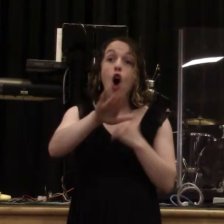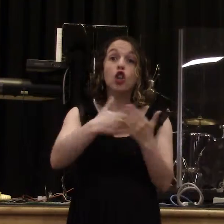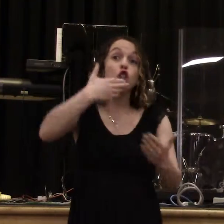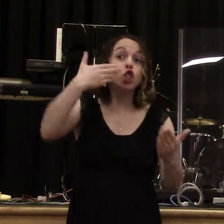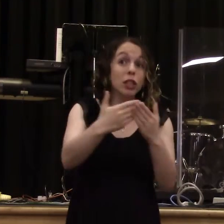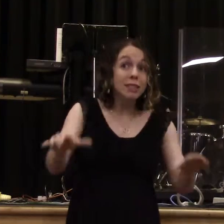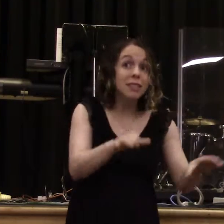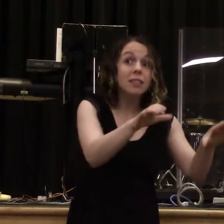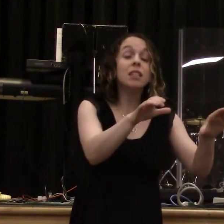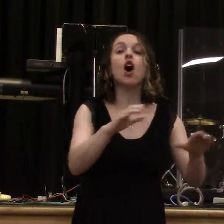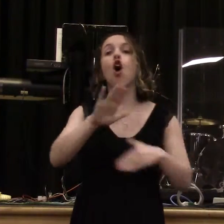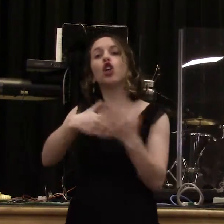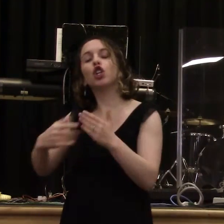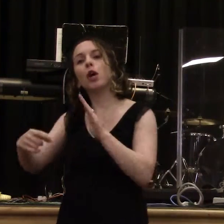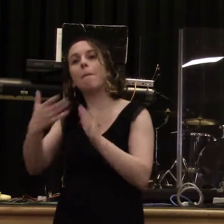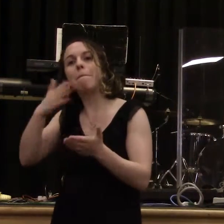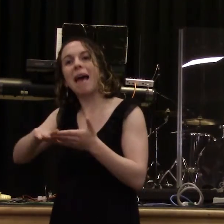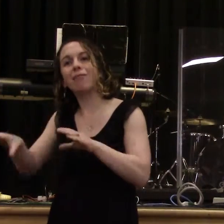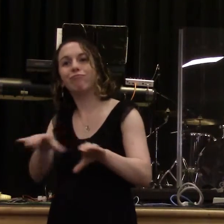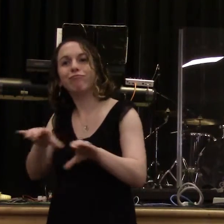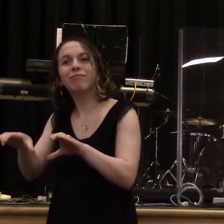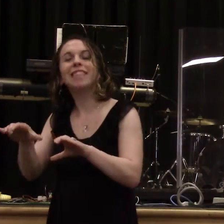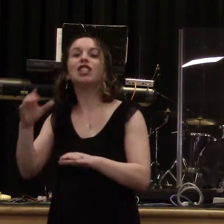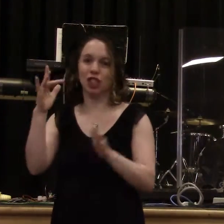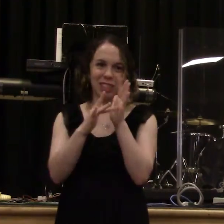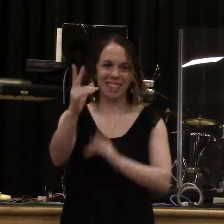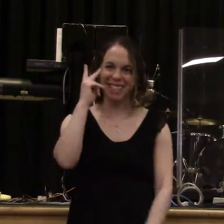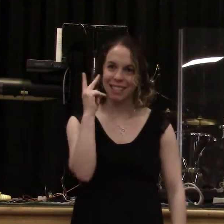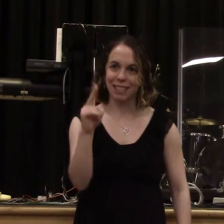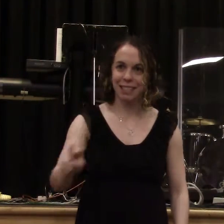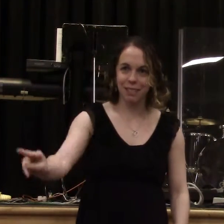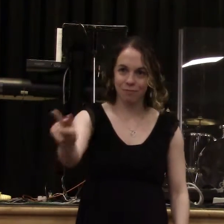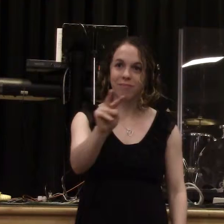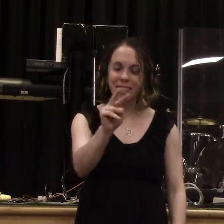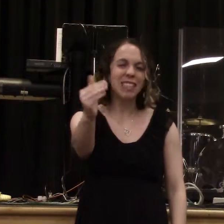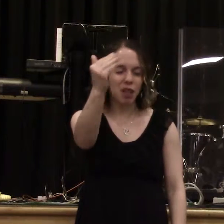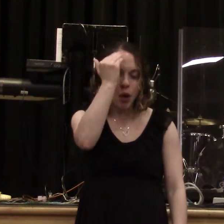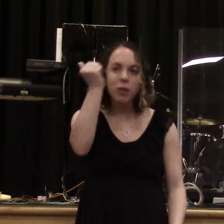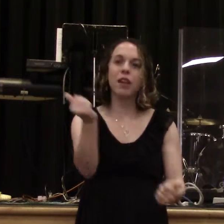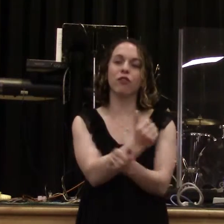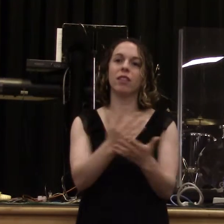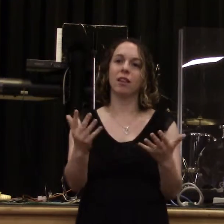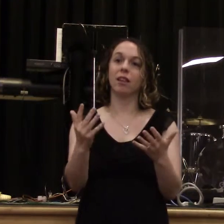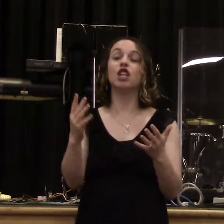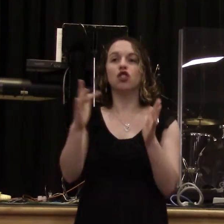penetrating. He sees everything into the deep recesses of our hearts. Can everybody